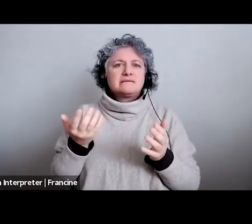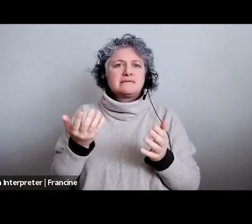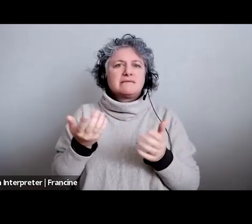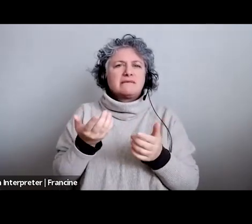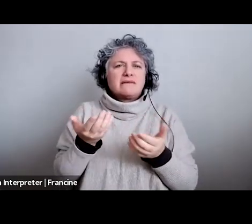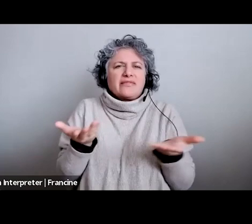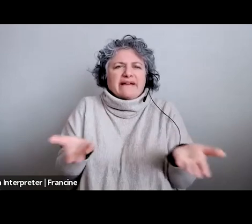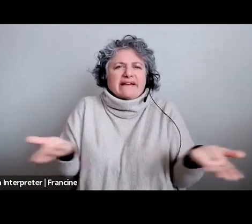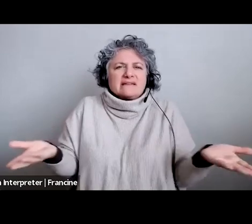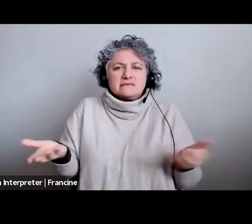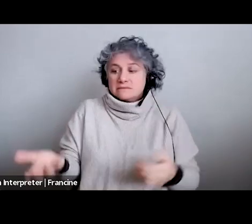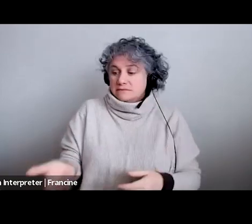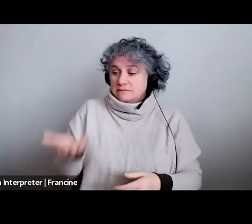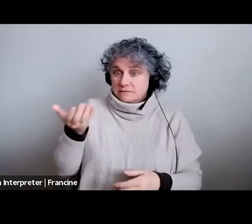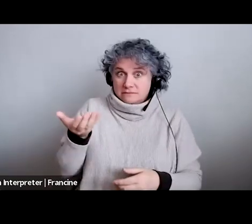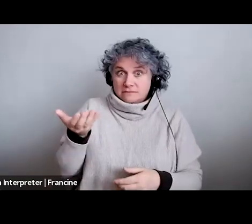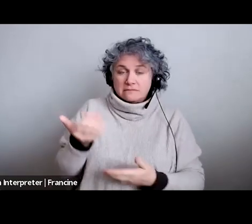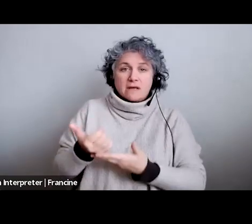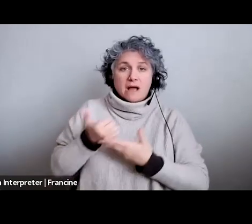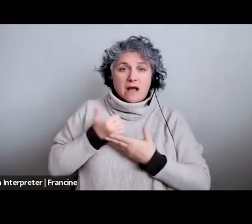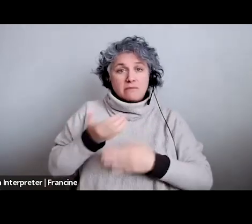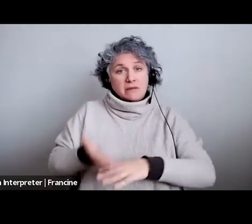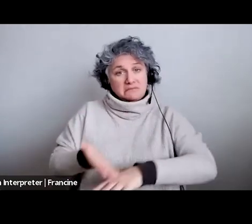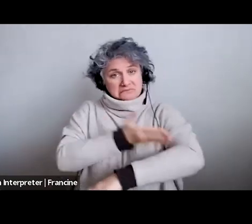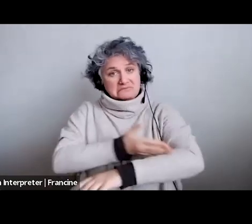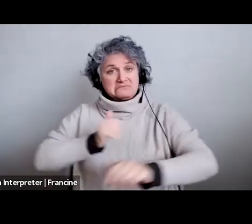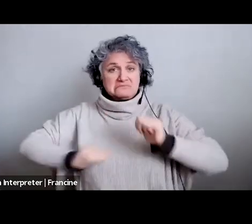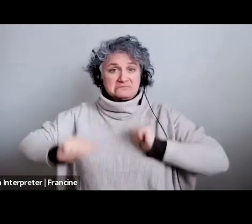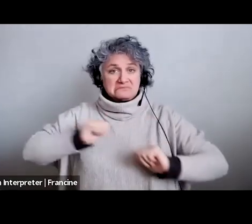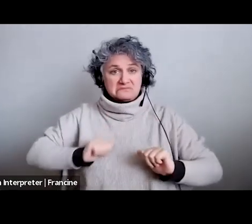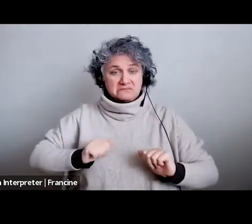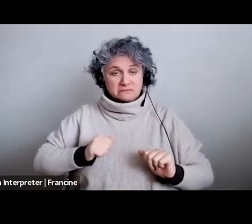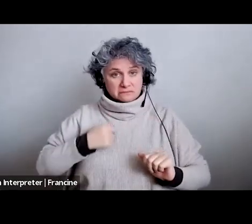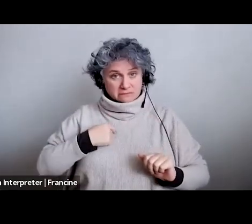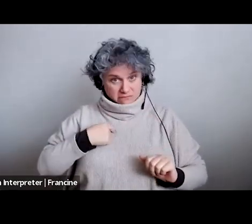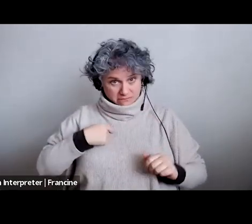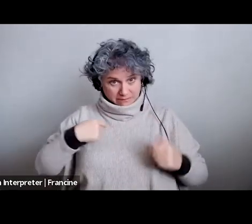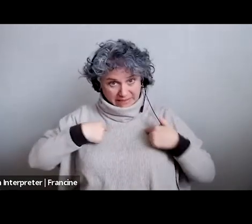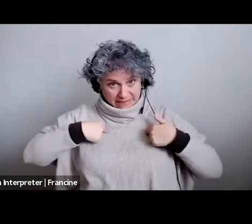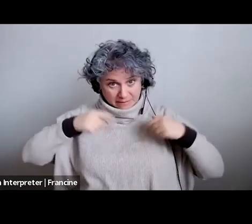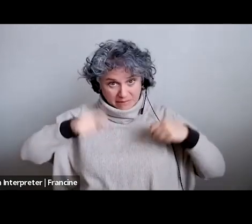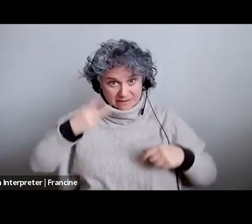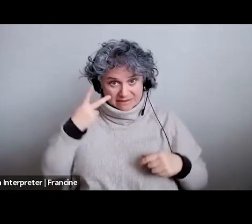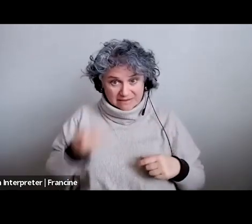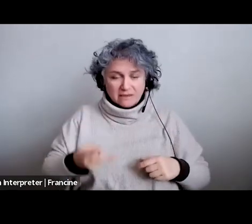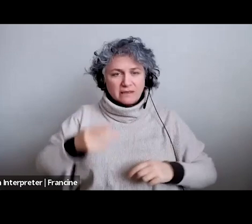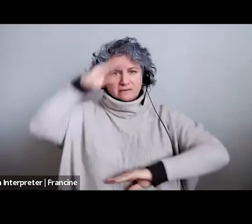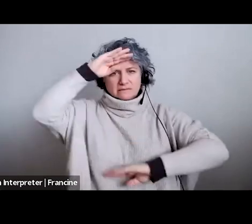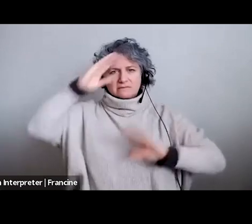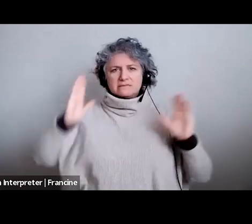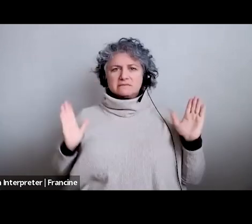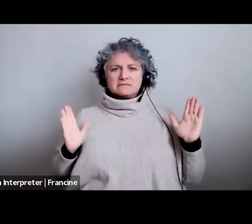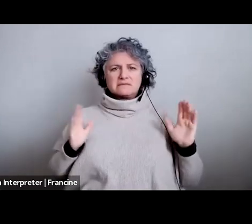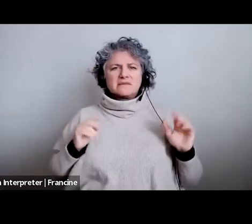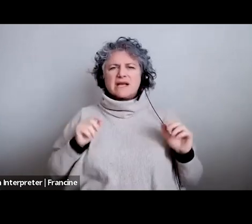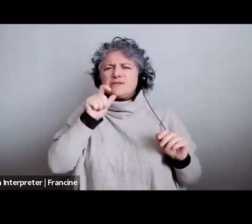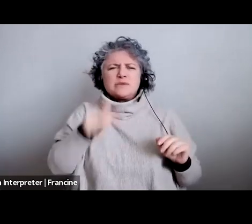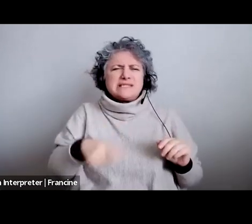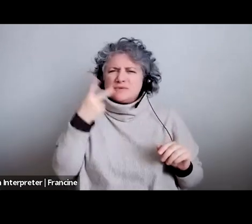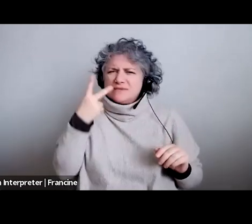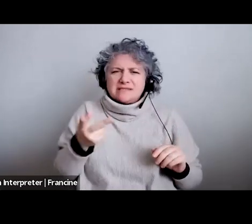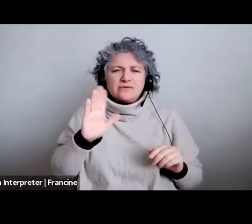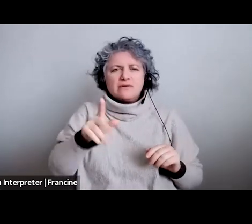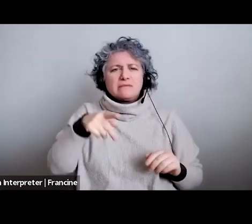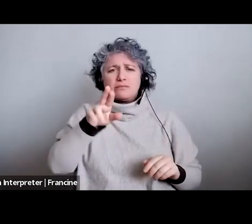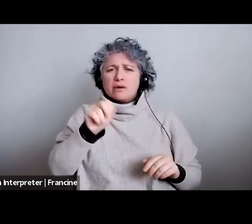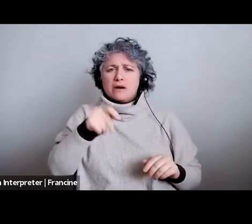them with their audition that doesn't mean to say i need to see it because if you're shooting like this i don't need to see it i don't need to see